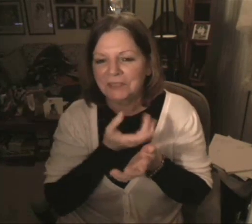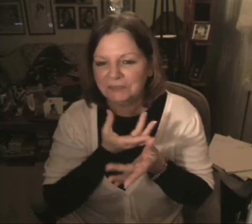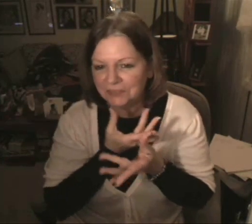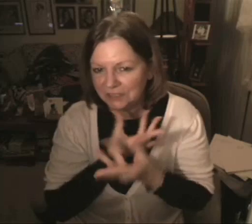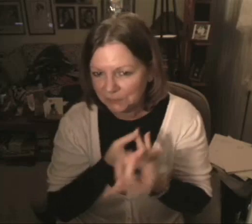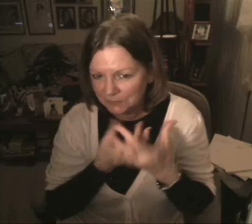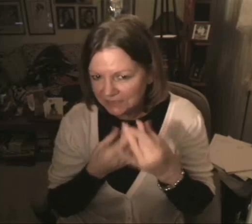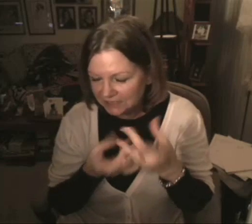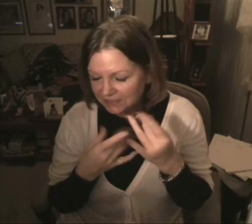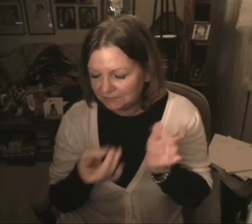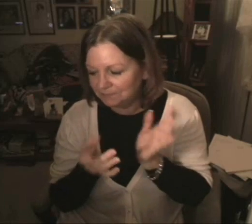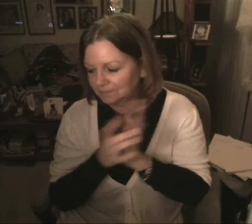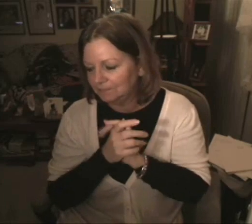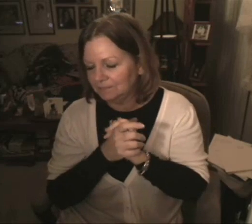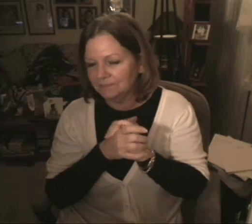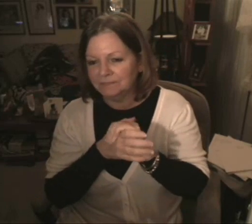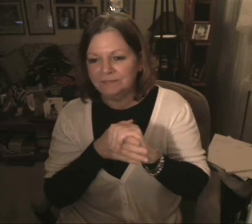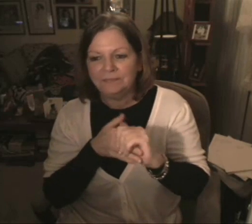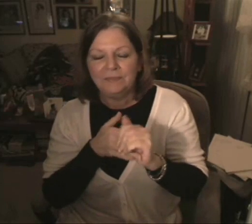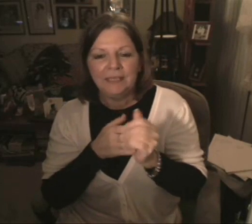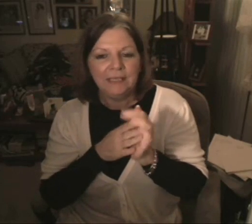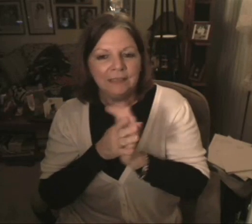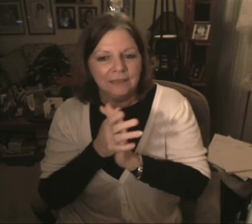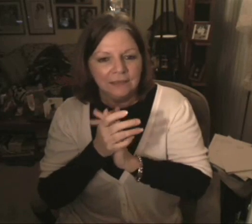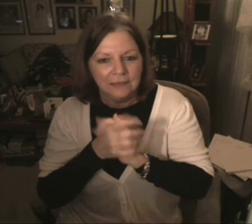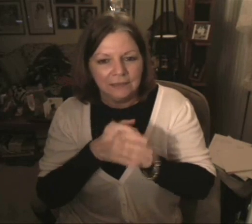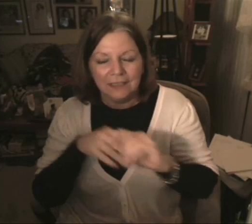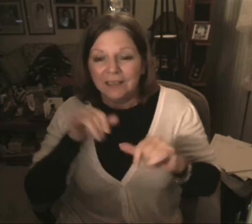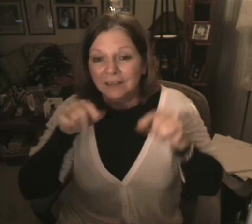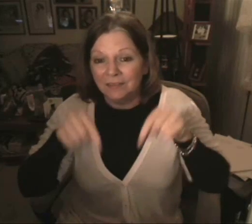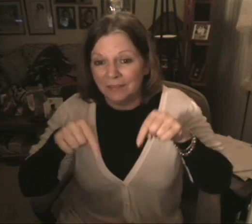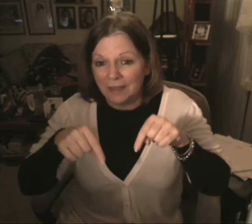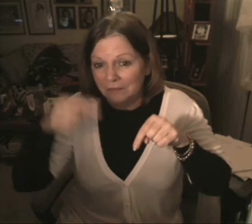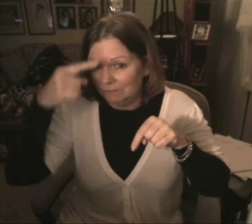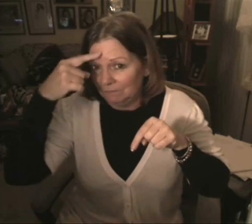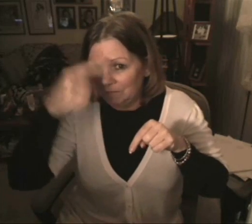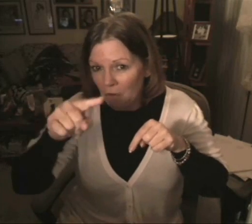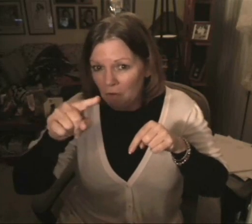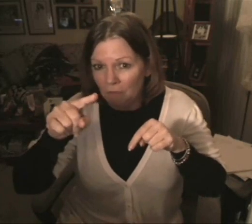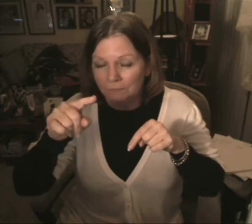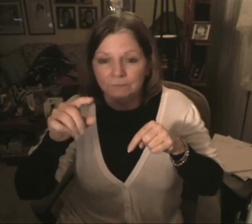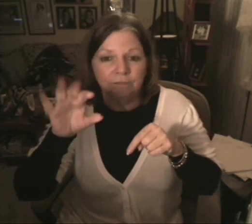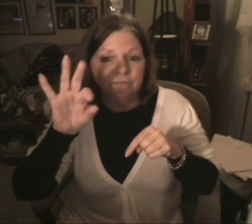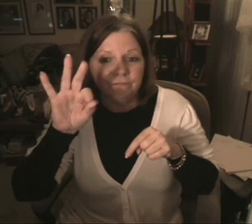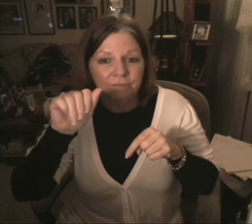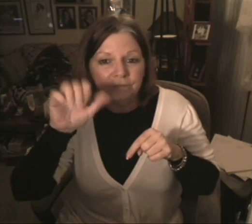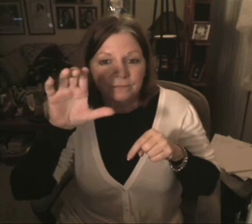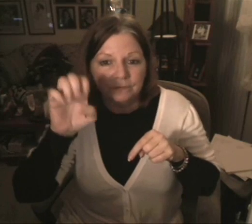I think he is responsible. Do you he should be practicing based on... No, I don't.